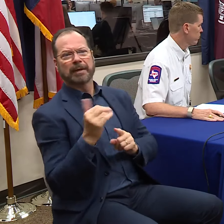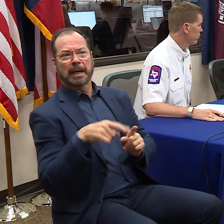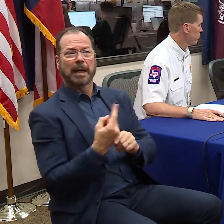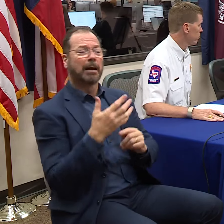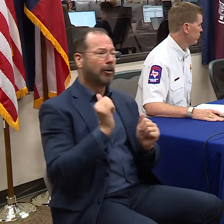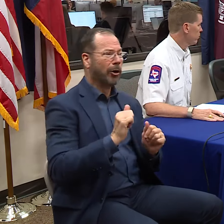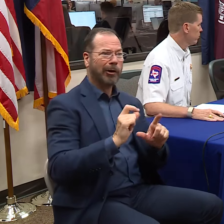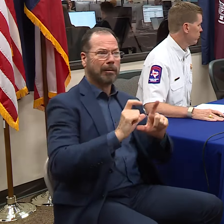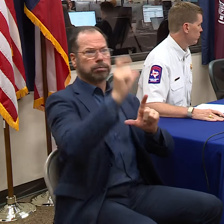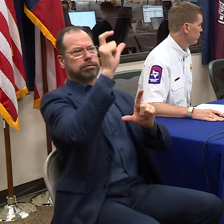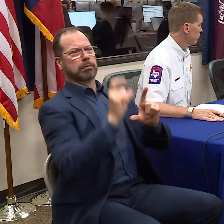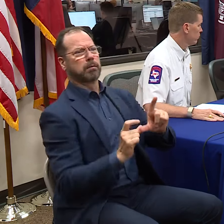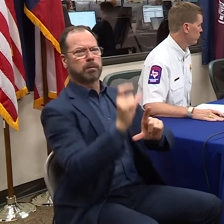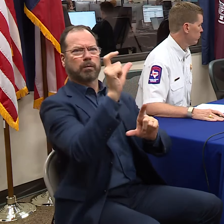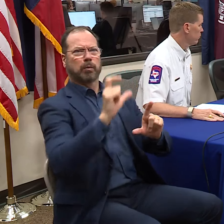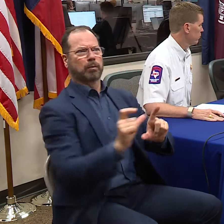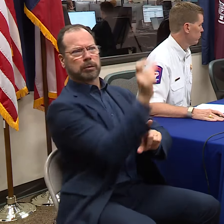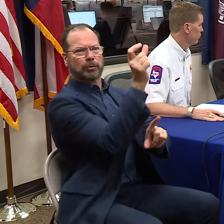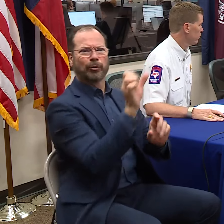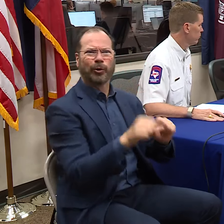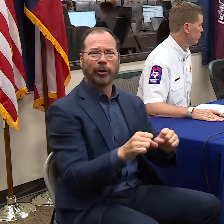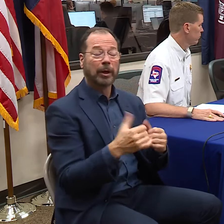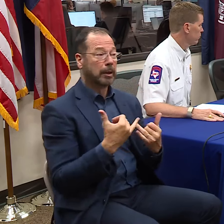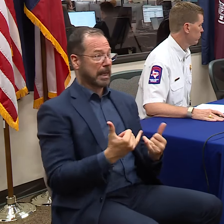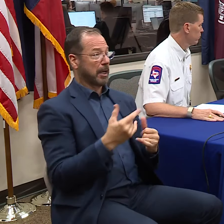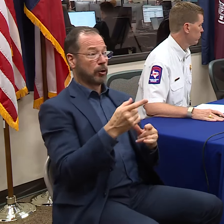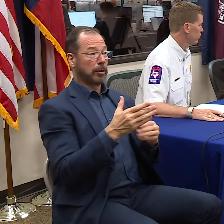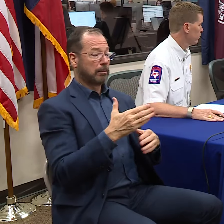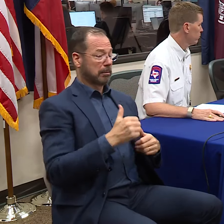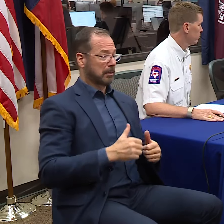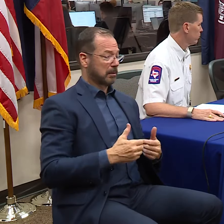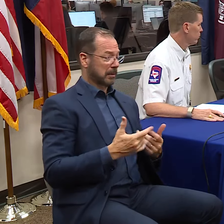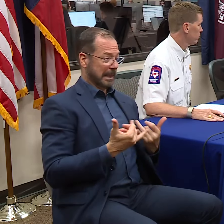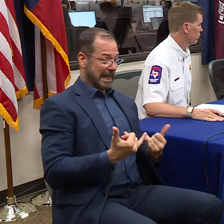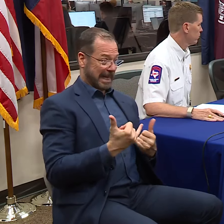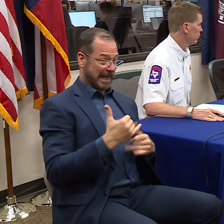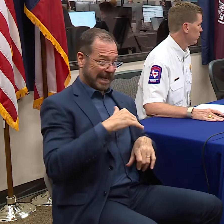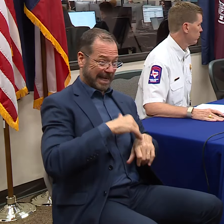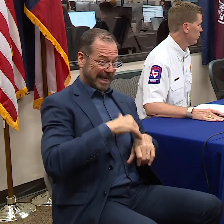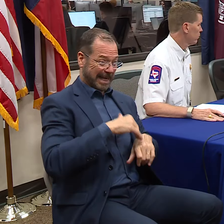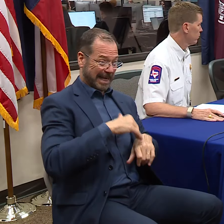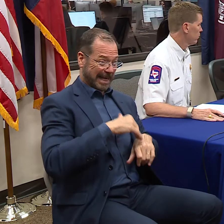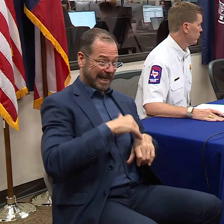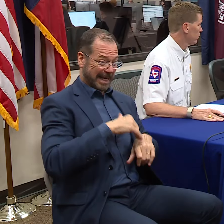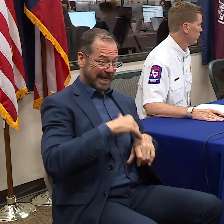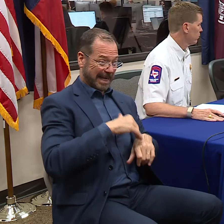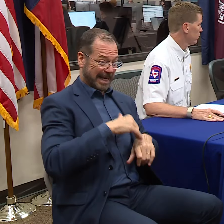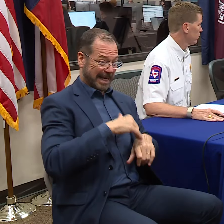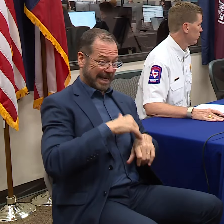could see movement on the storm. But right now, if you're between Corpus and Galveston, be prepared.